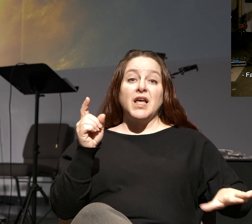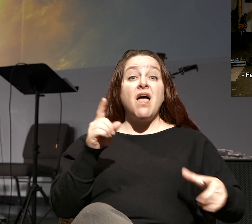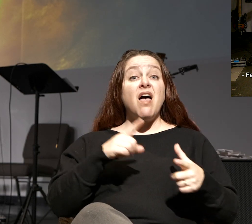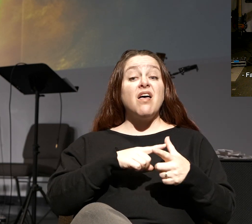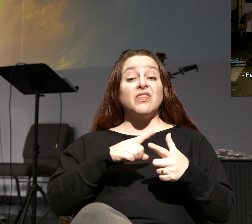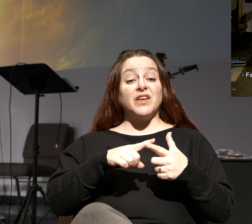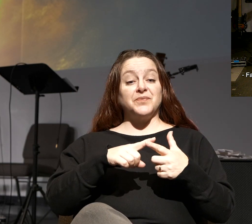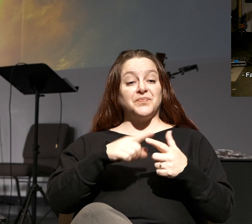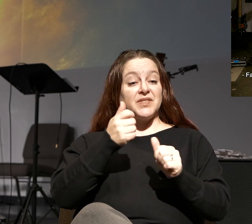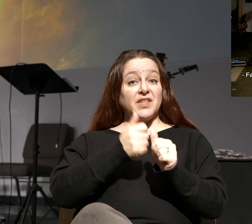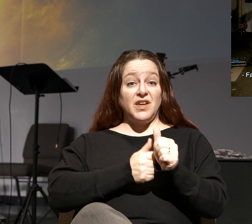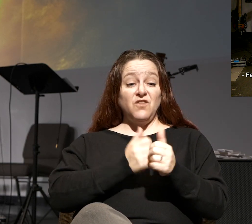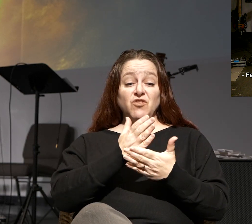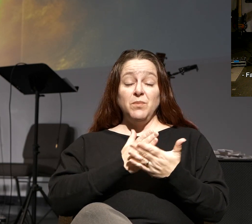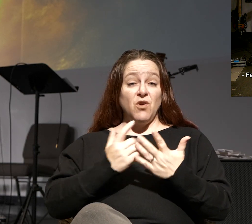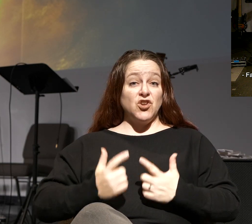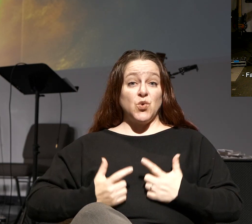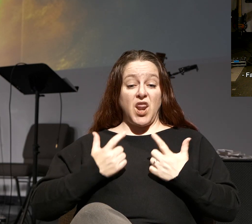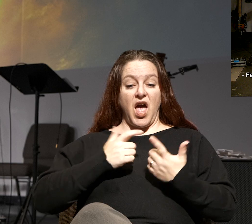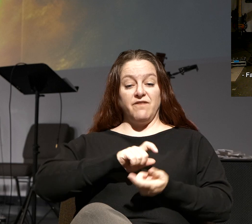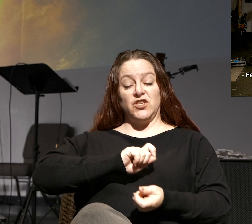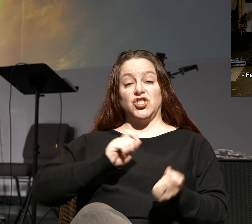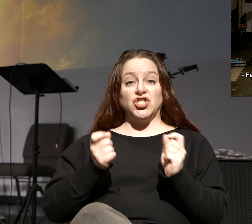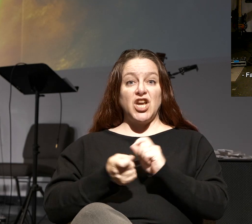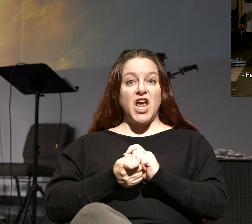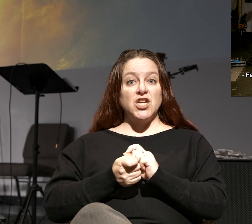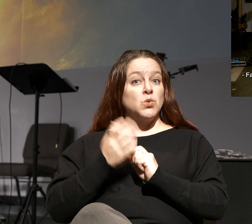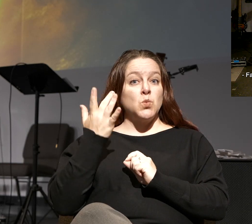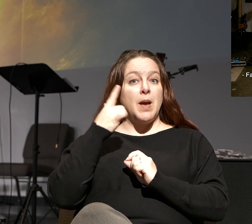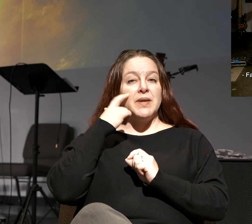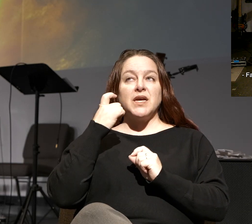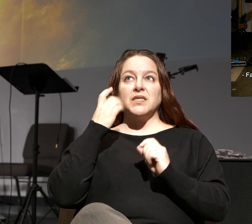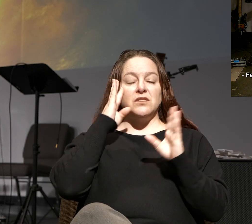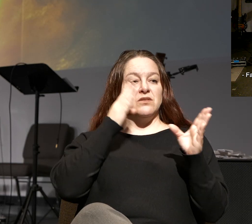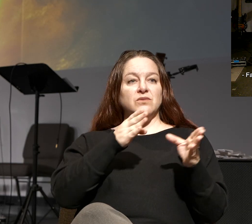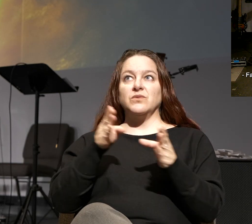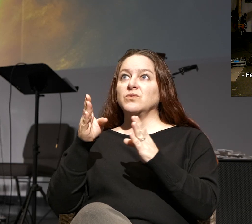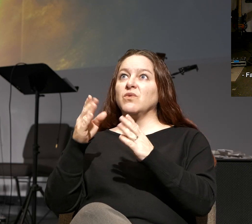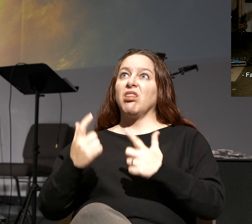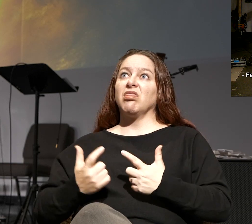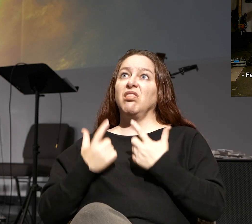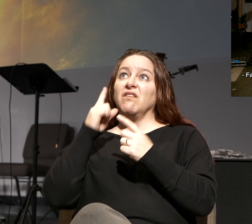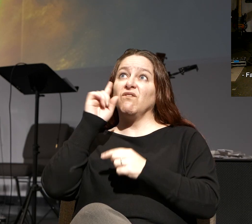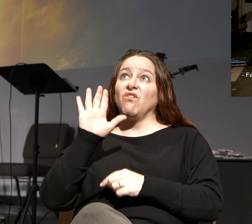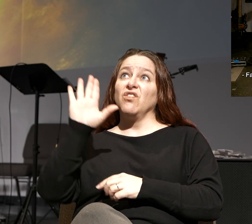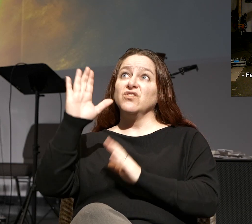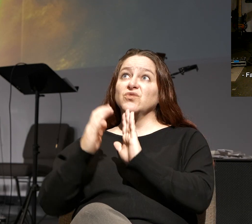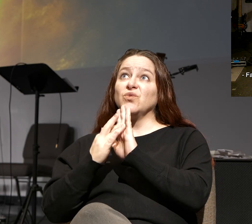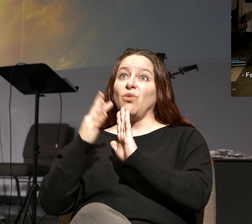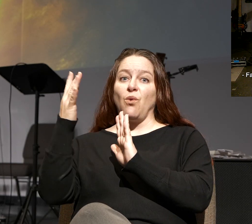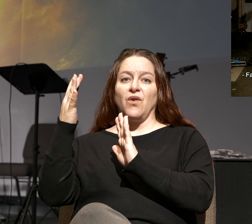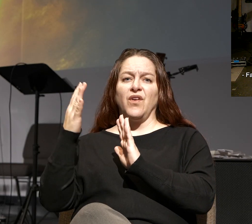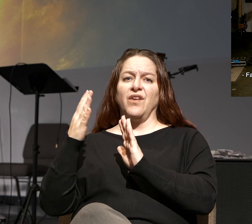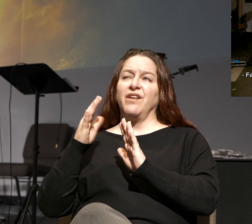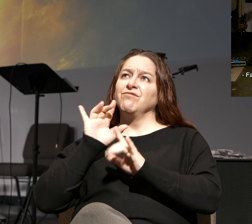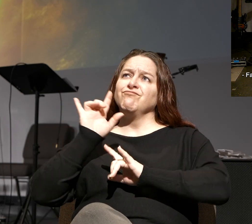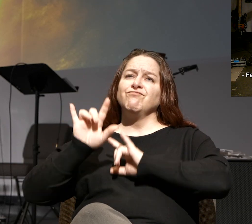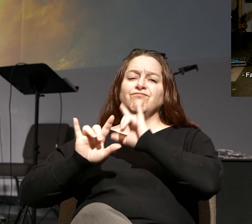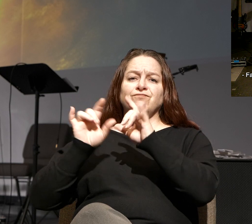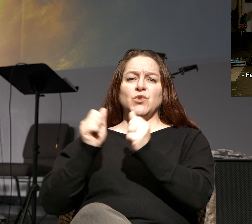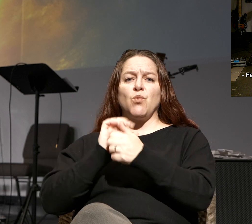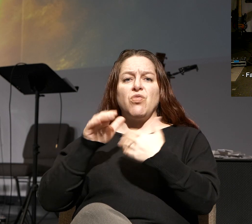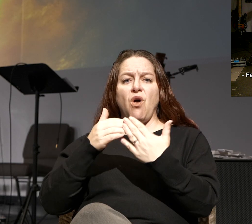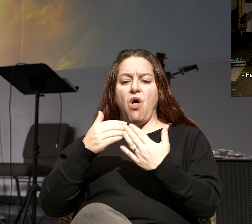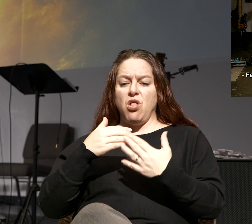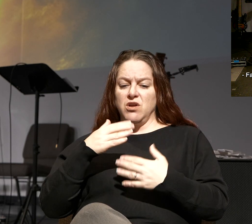transforms every aspect of your life. He becomes, you begin to live for His glory. And so you love Him with all your heart, soul,